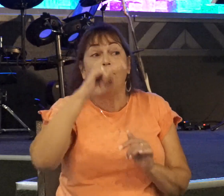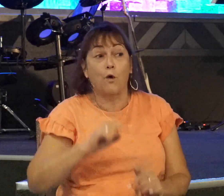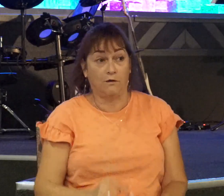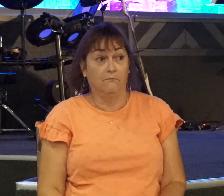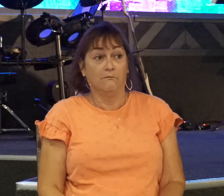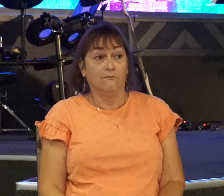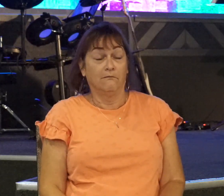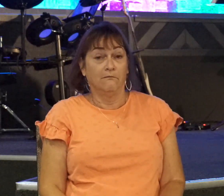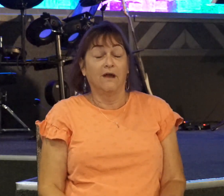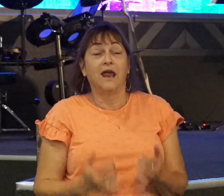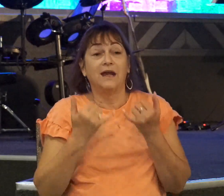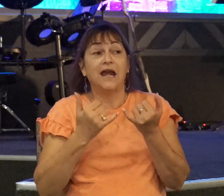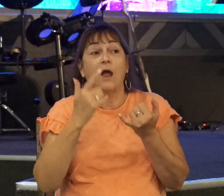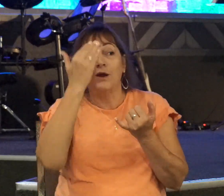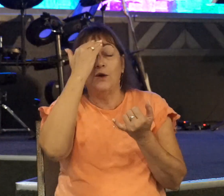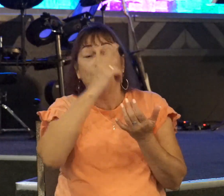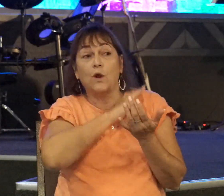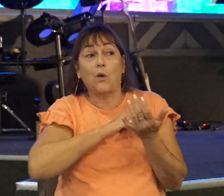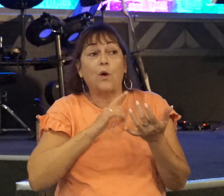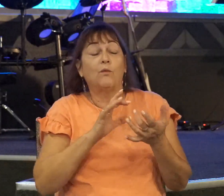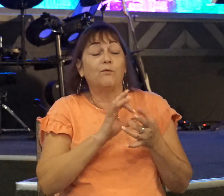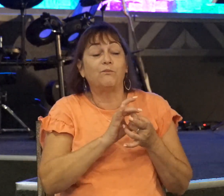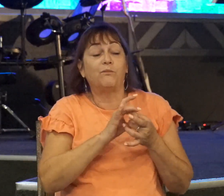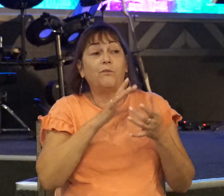Now, he knew the Lord would deliver the Philistine garrison to them.